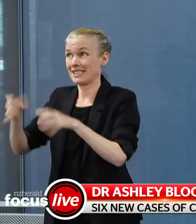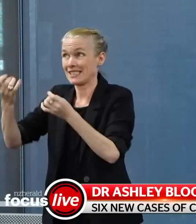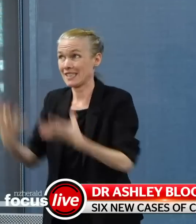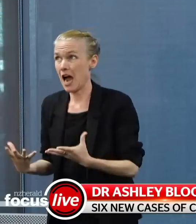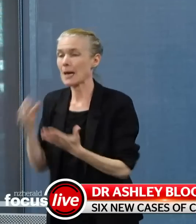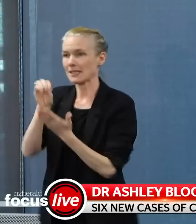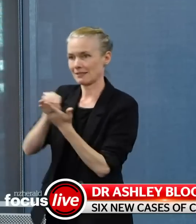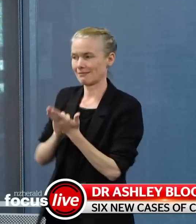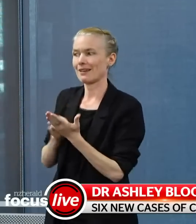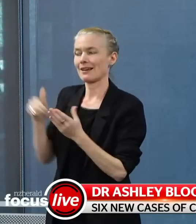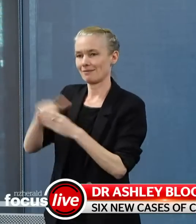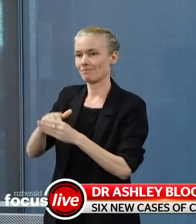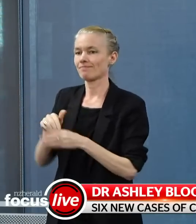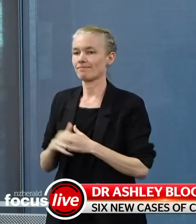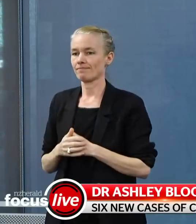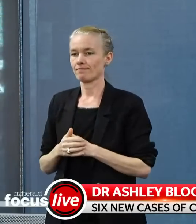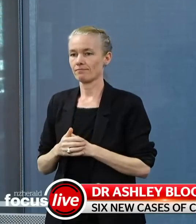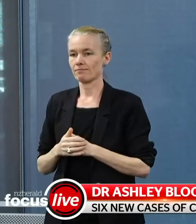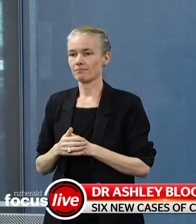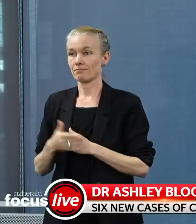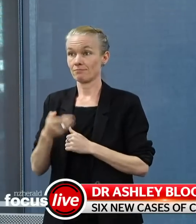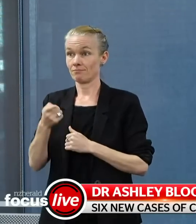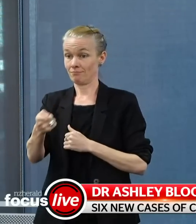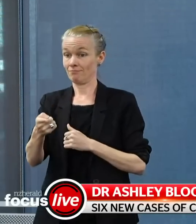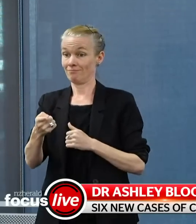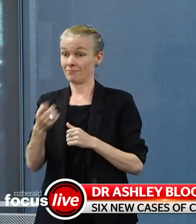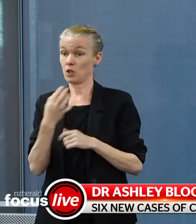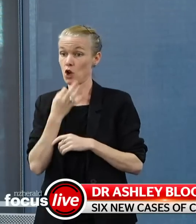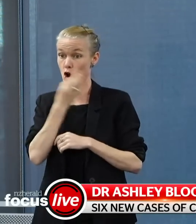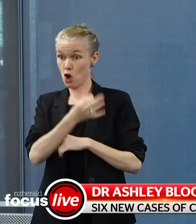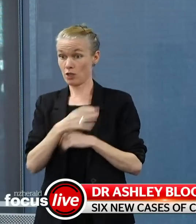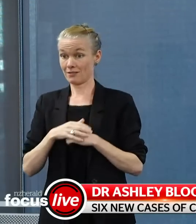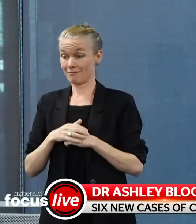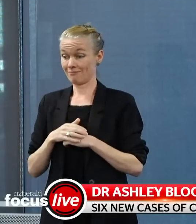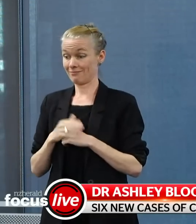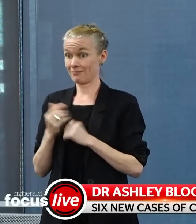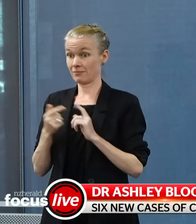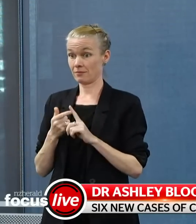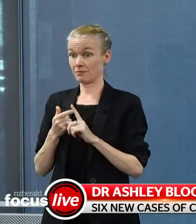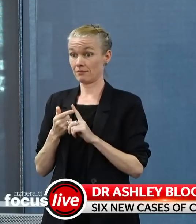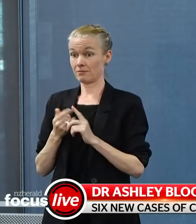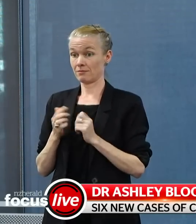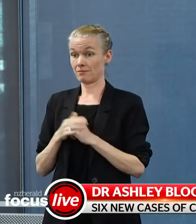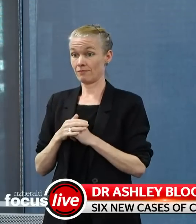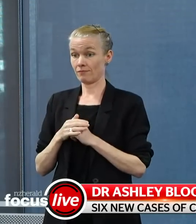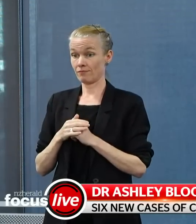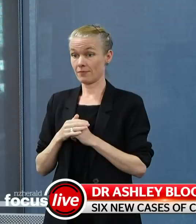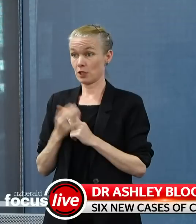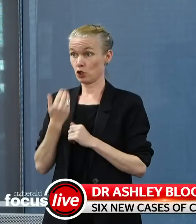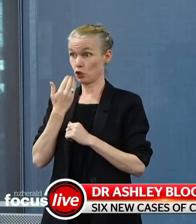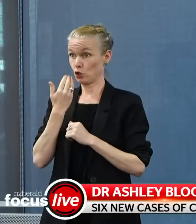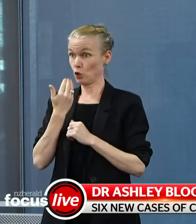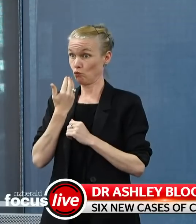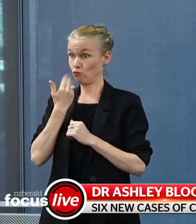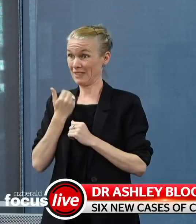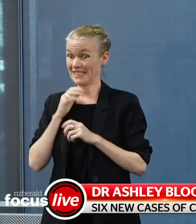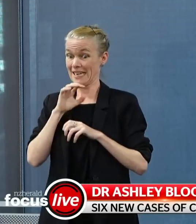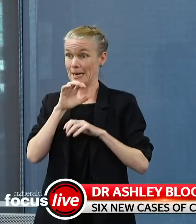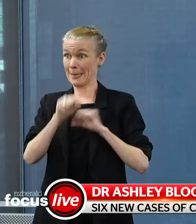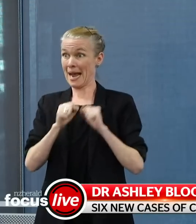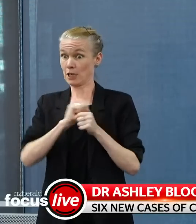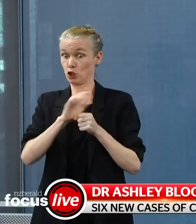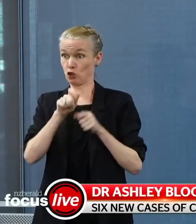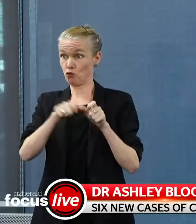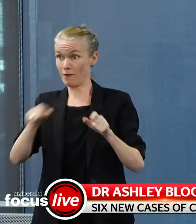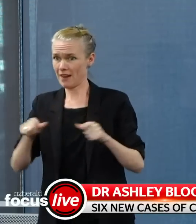do you know how many of the recently infected people who, how many of them were not in